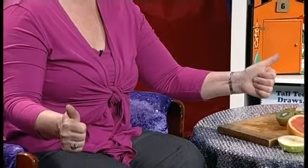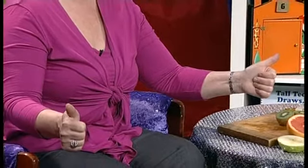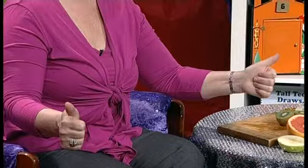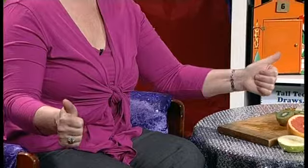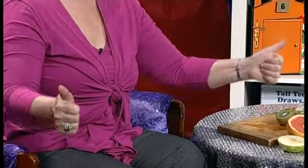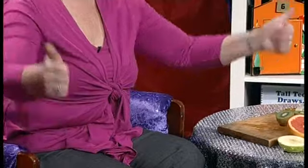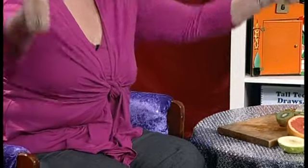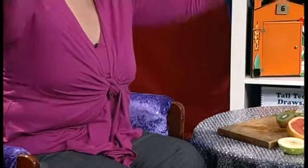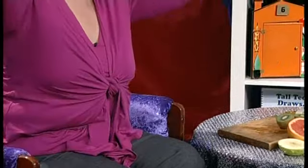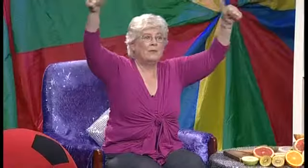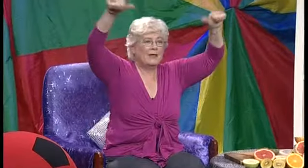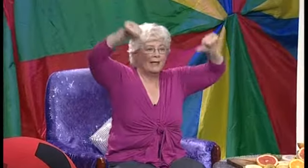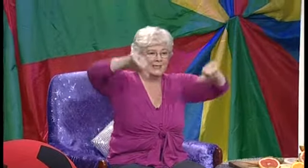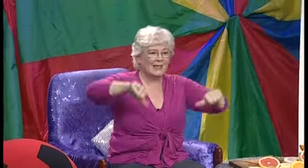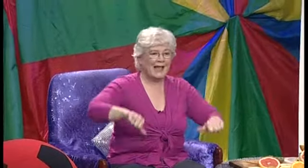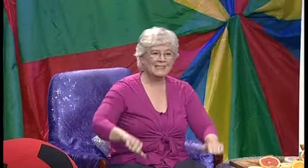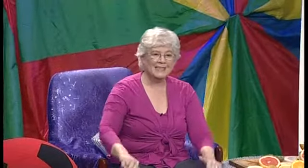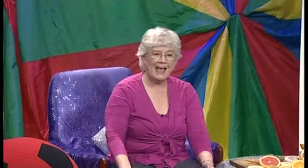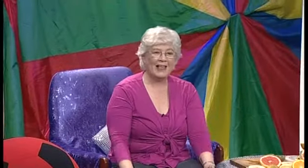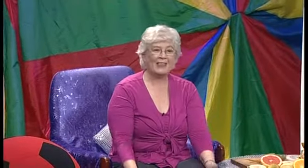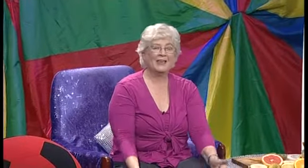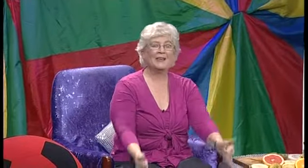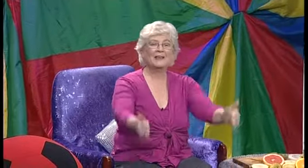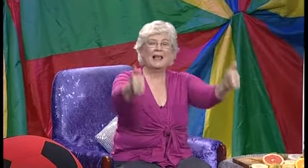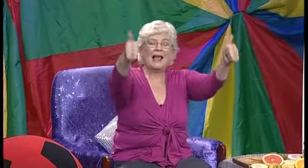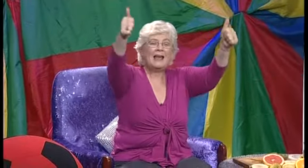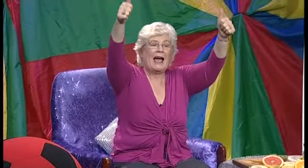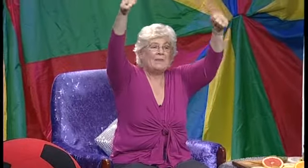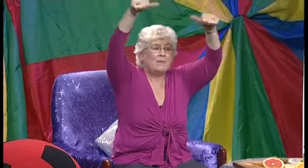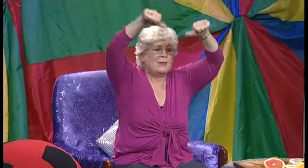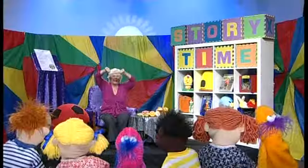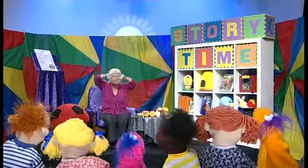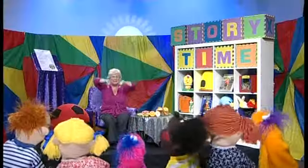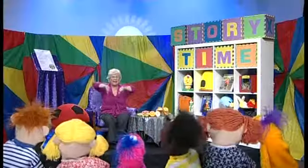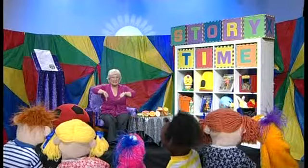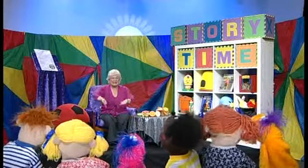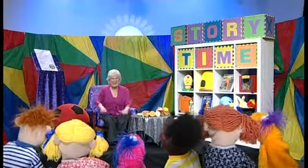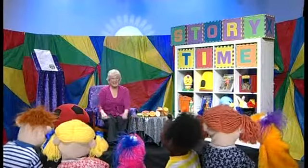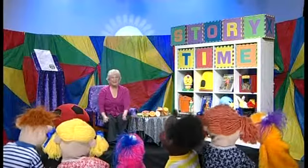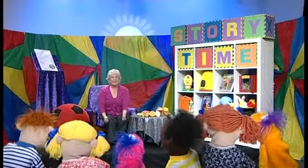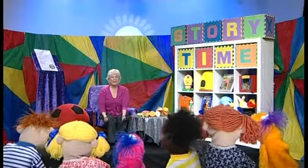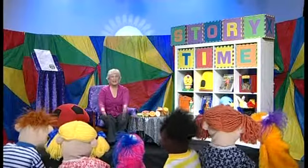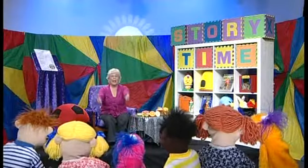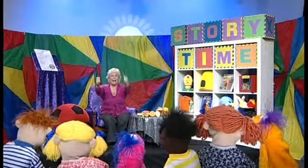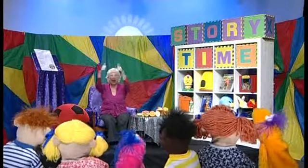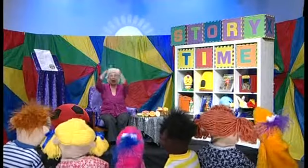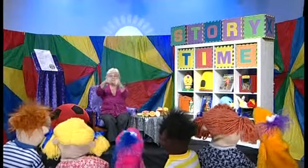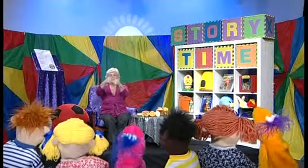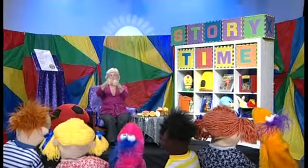up the hill and down the hill and up the hill and down the hill and up the